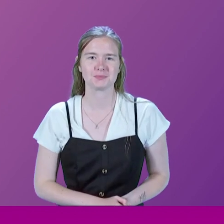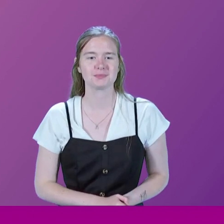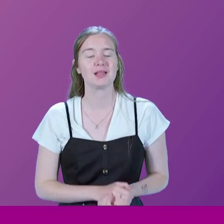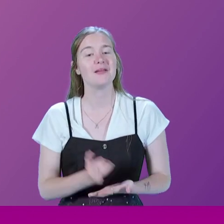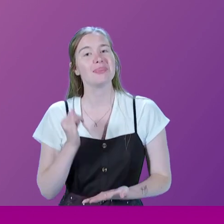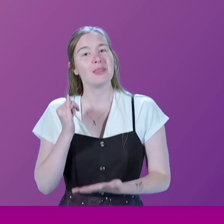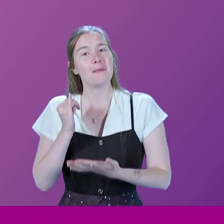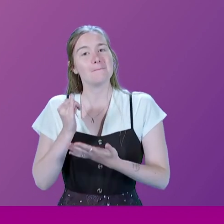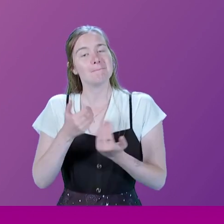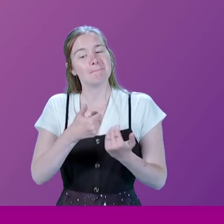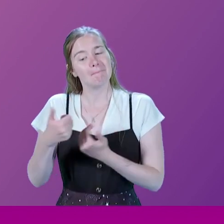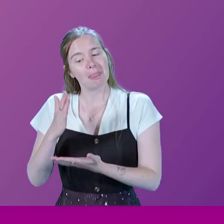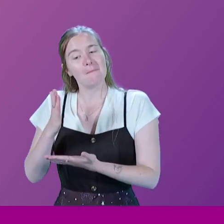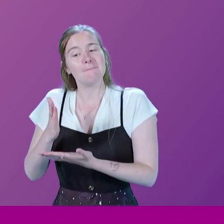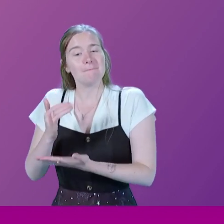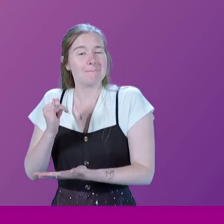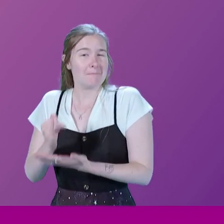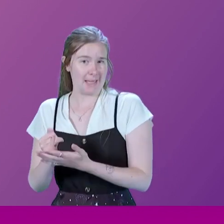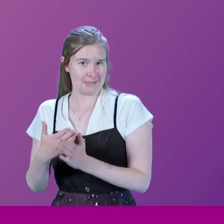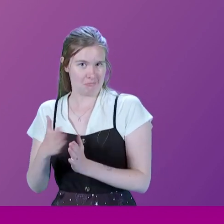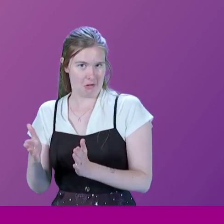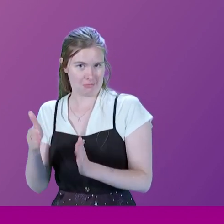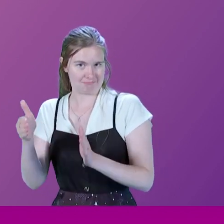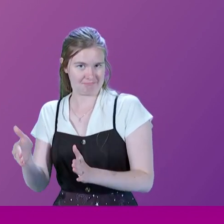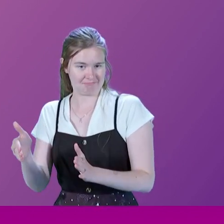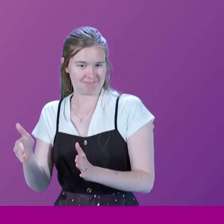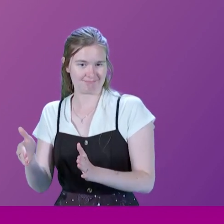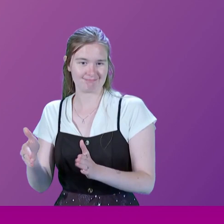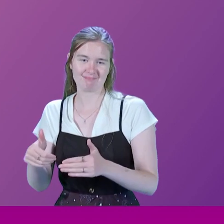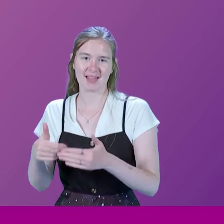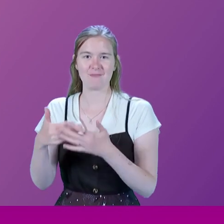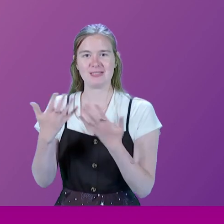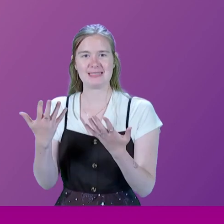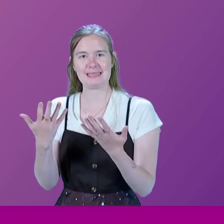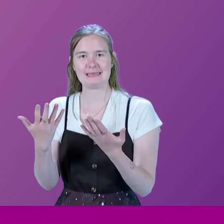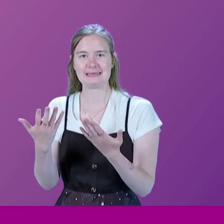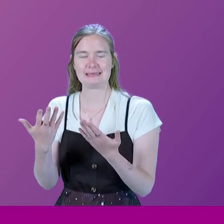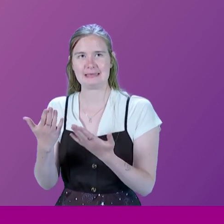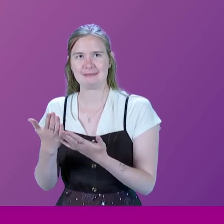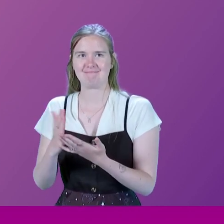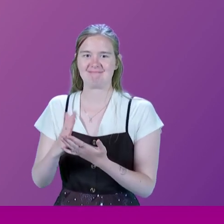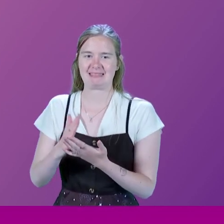The bad bit was her sort of day-to-day unreasonableness.